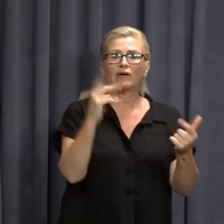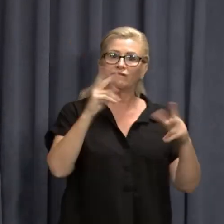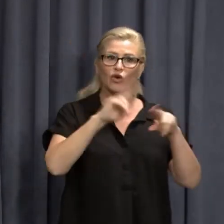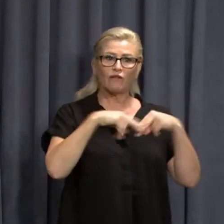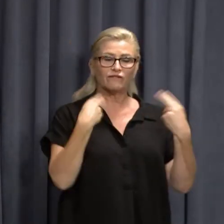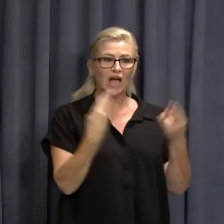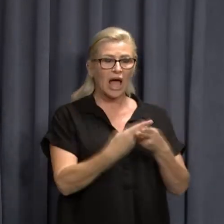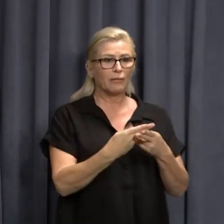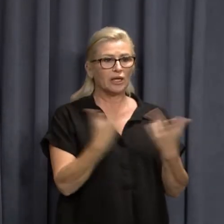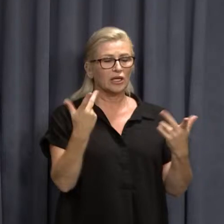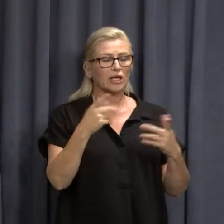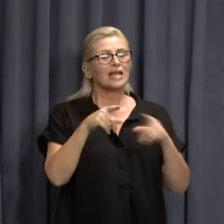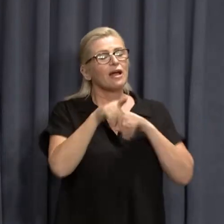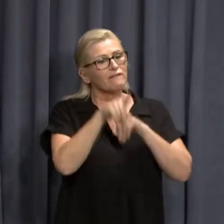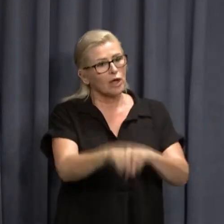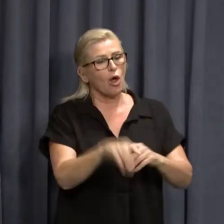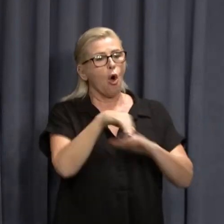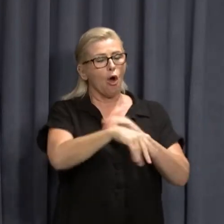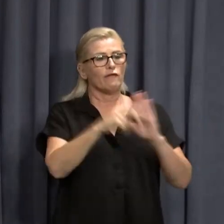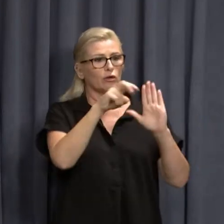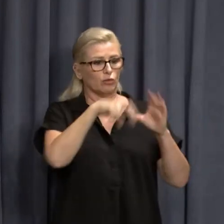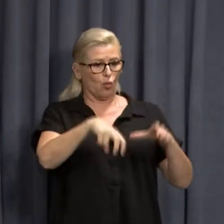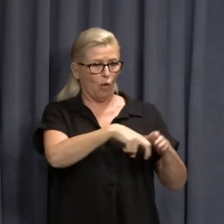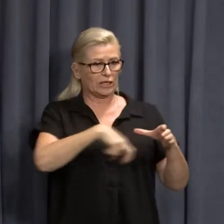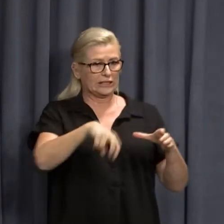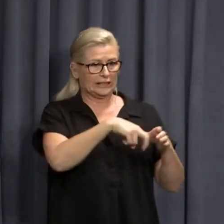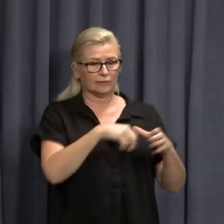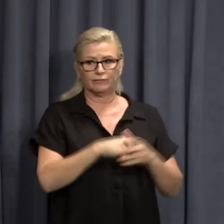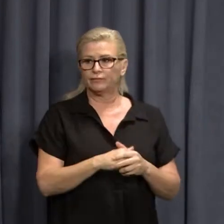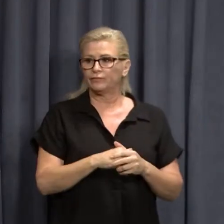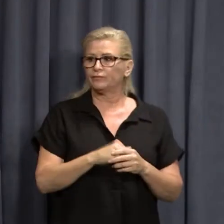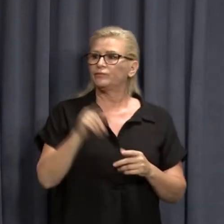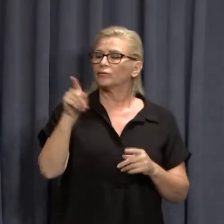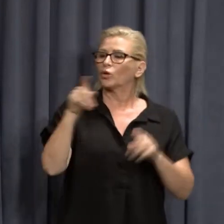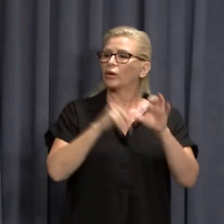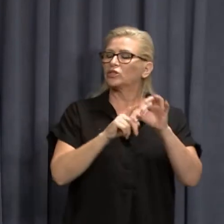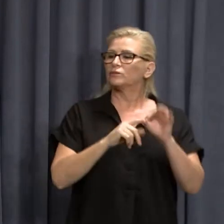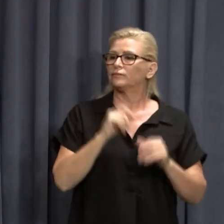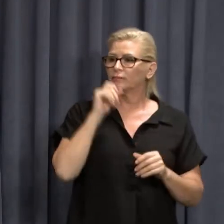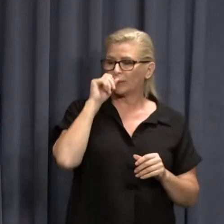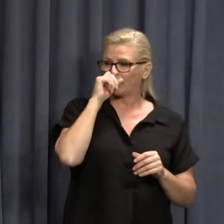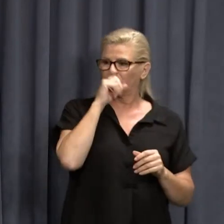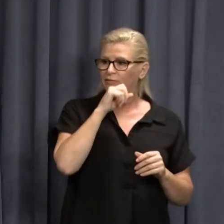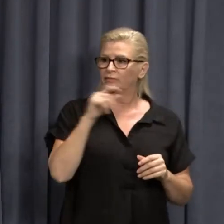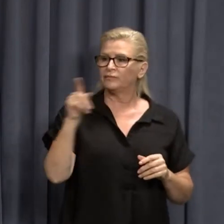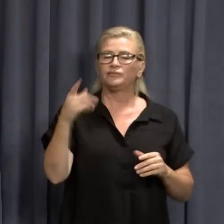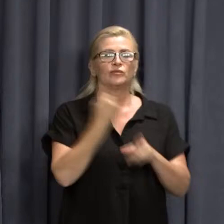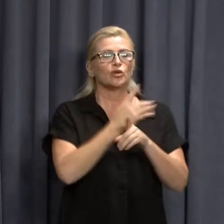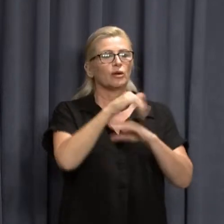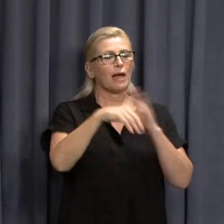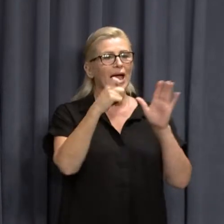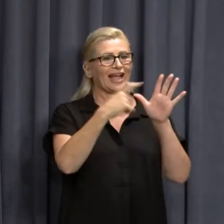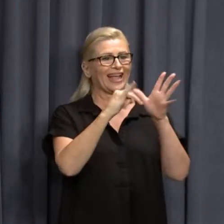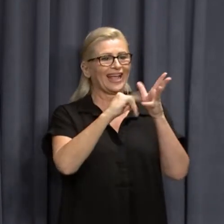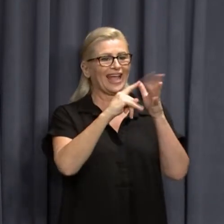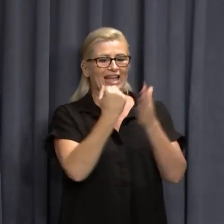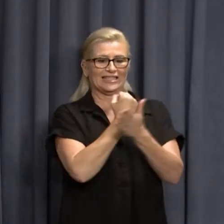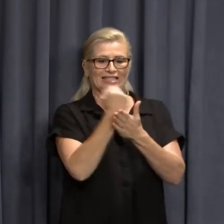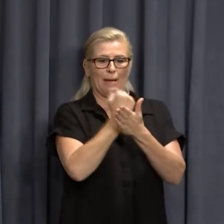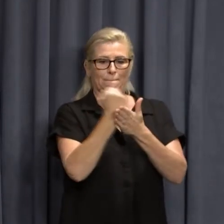the like to come home subject to quarantine arrangements. When you're talking about case levels at east in terms of hospitalisation,